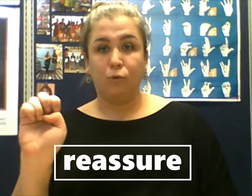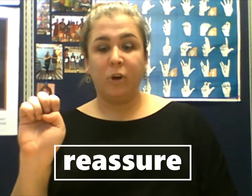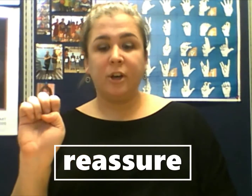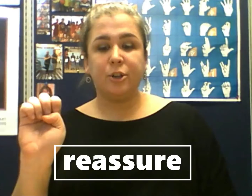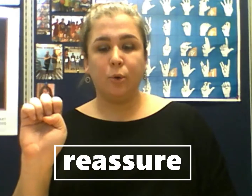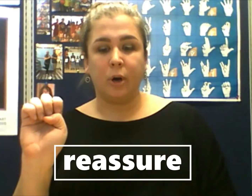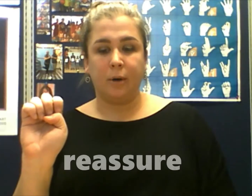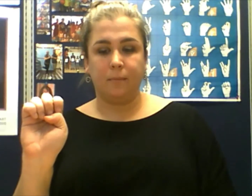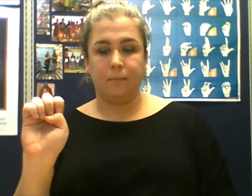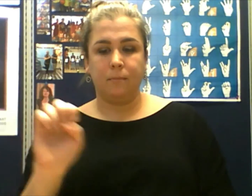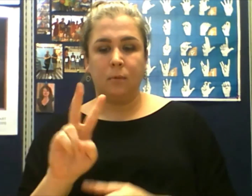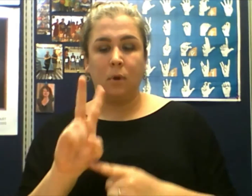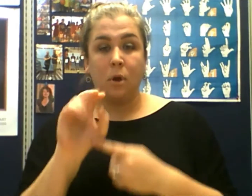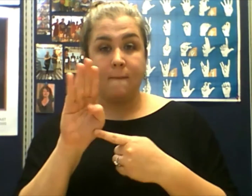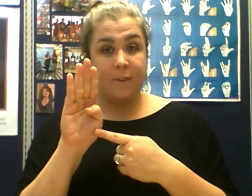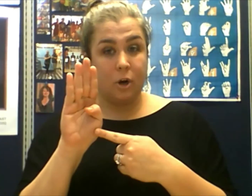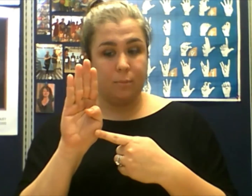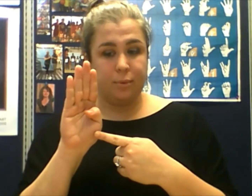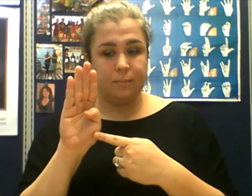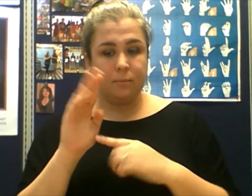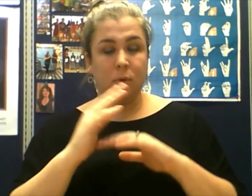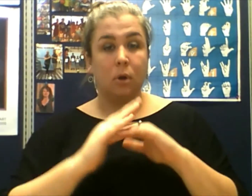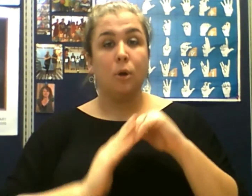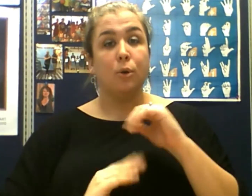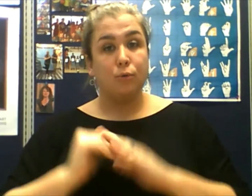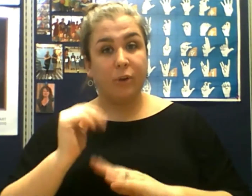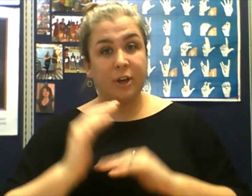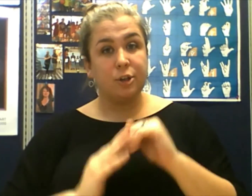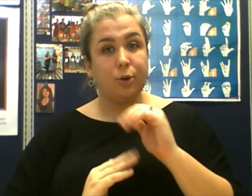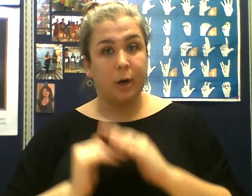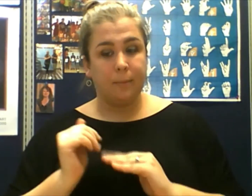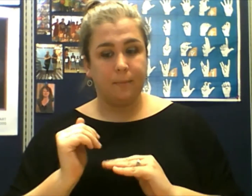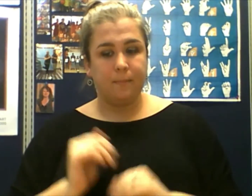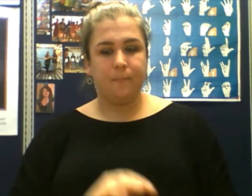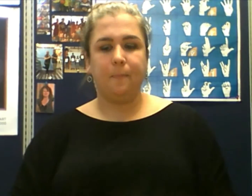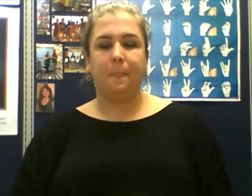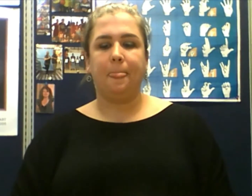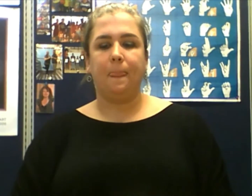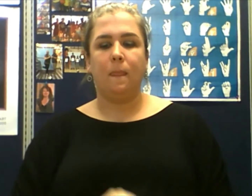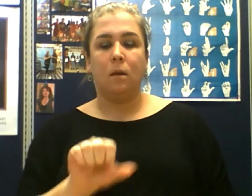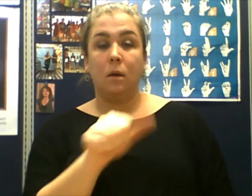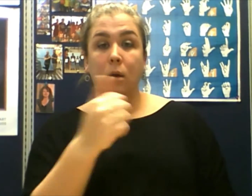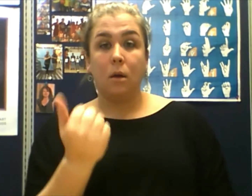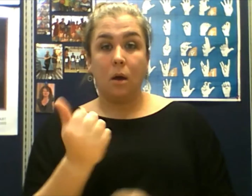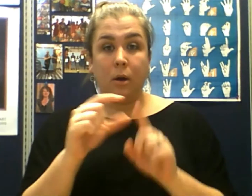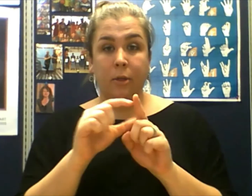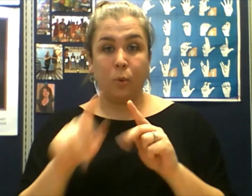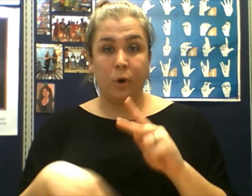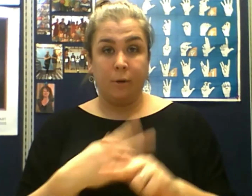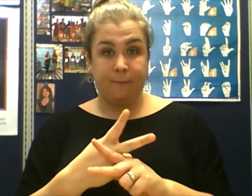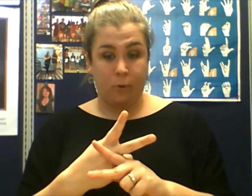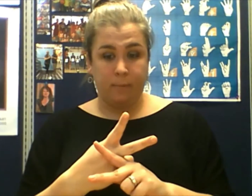Reassure. Verb. Reassure. Another word form.